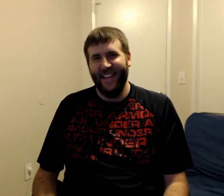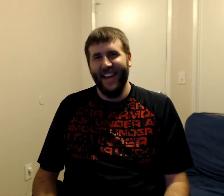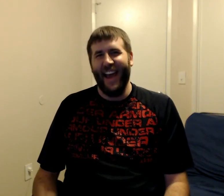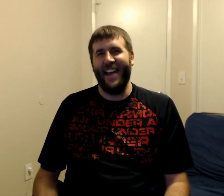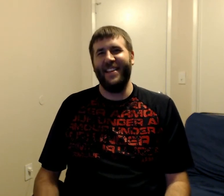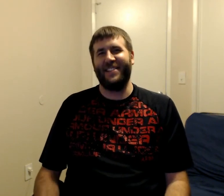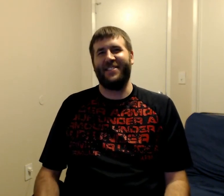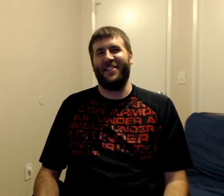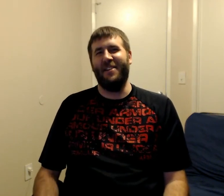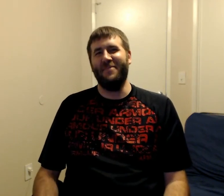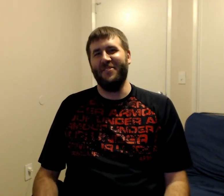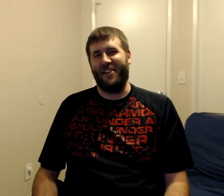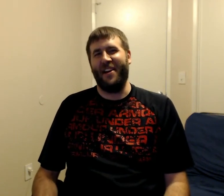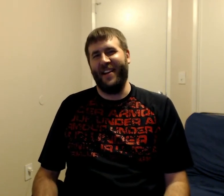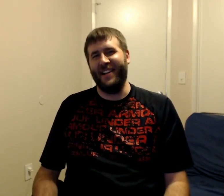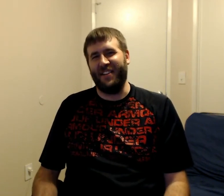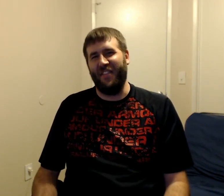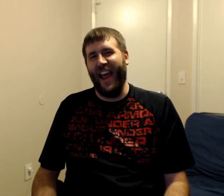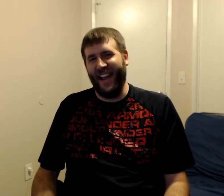And this dumb look on his face.